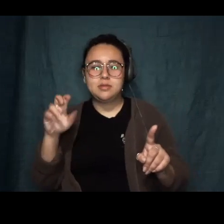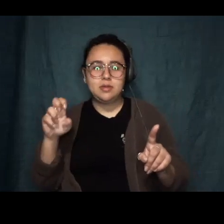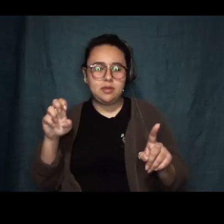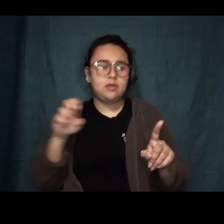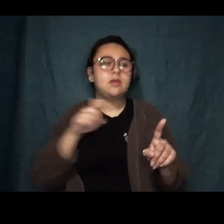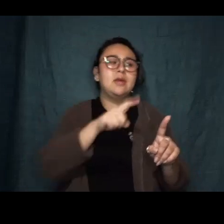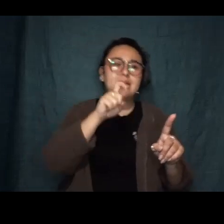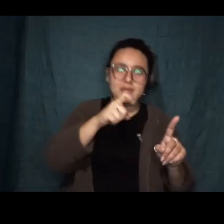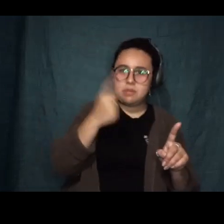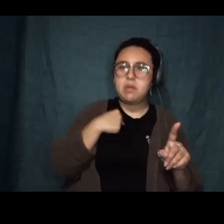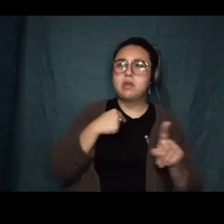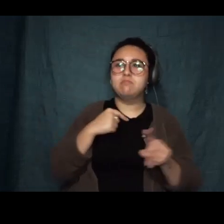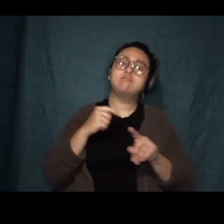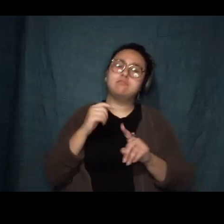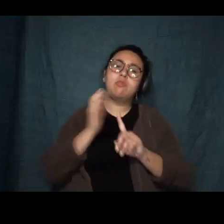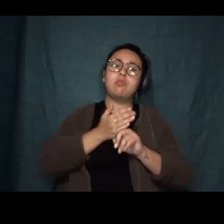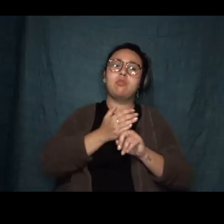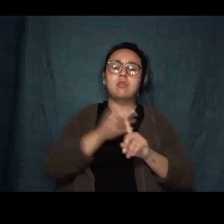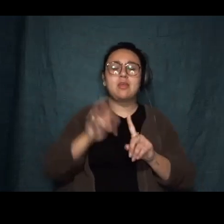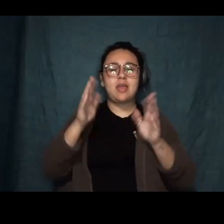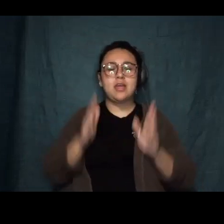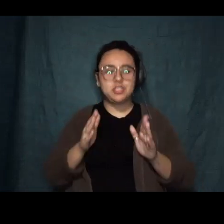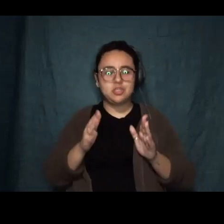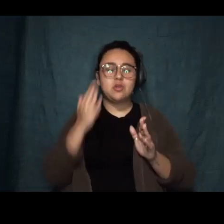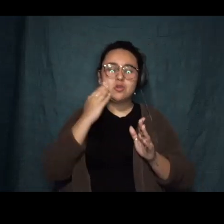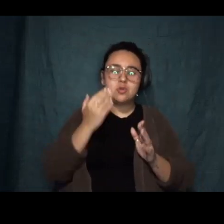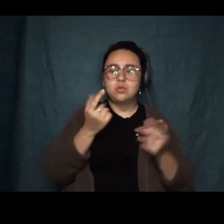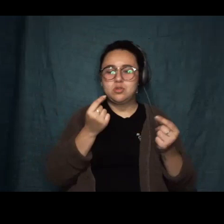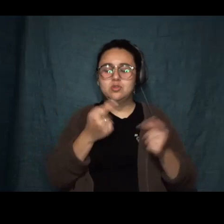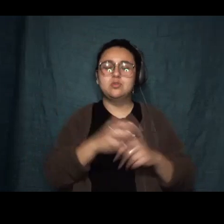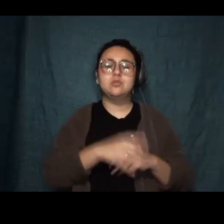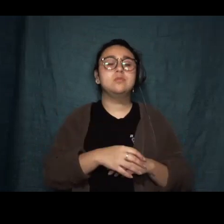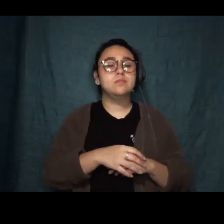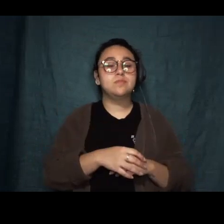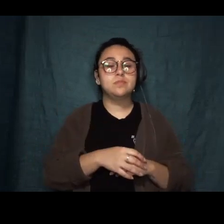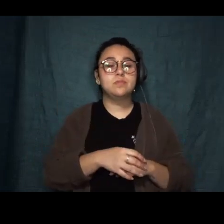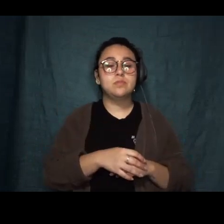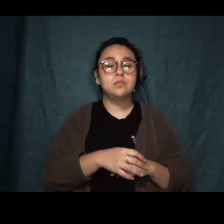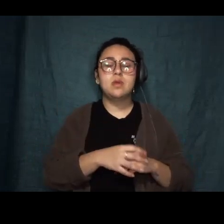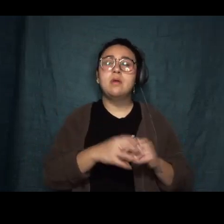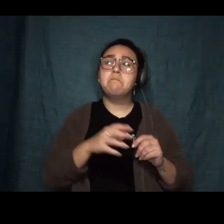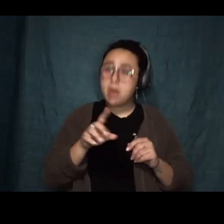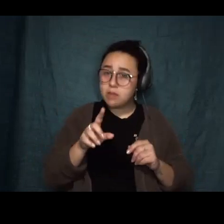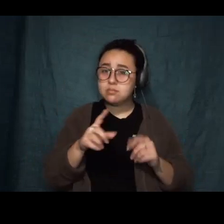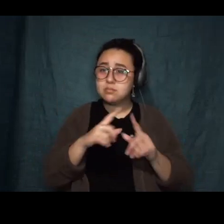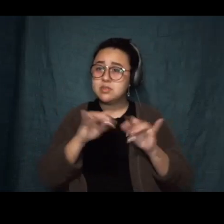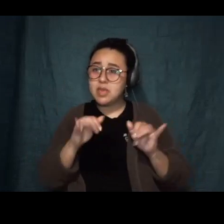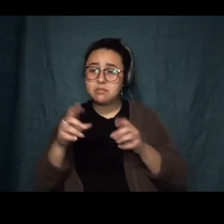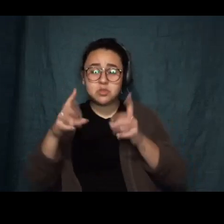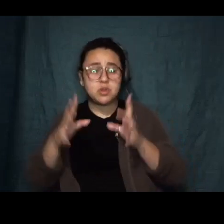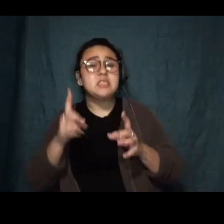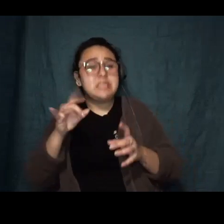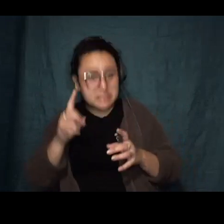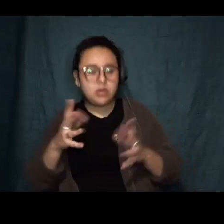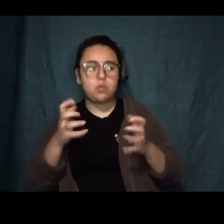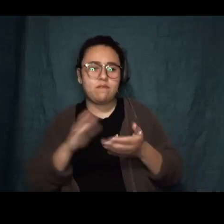the counter. She was backdrop. But the director did apparently also want to fuck her, though it seemed as much an afterthought as anything, the